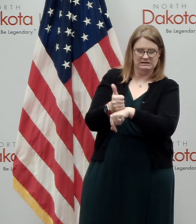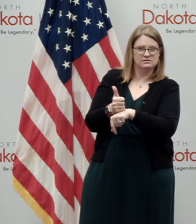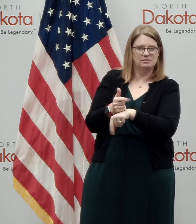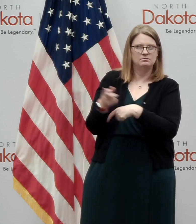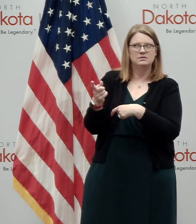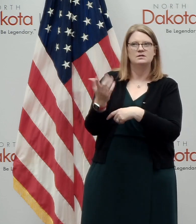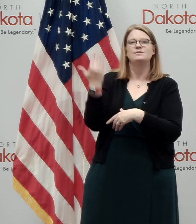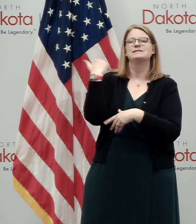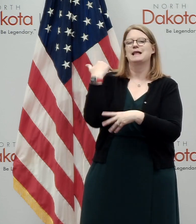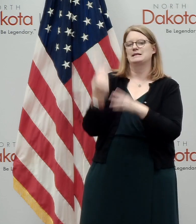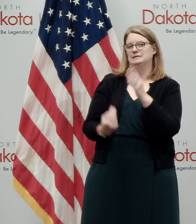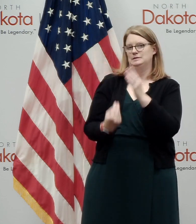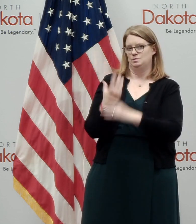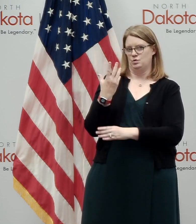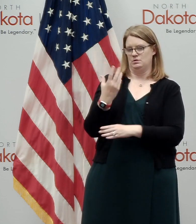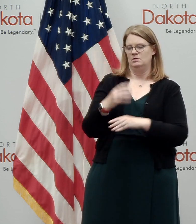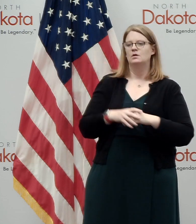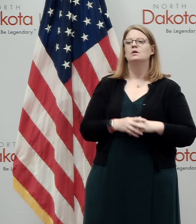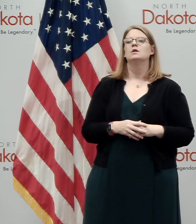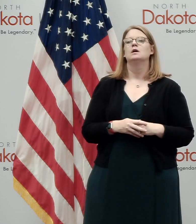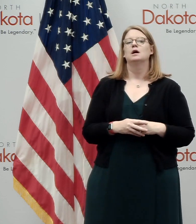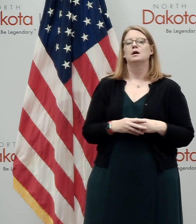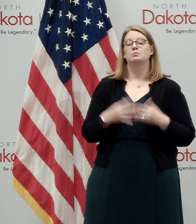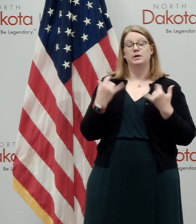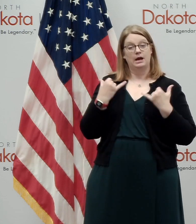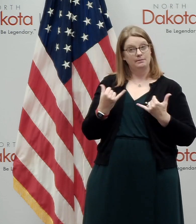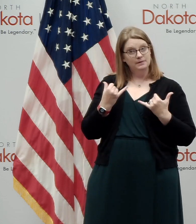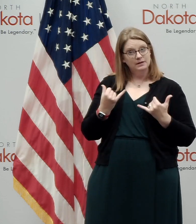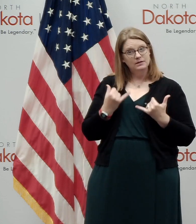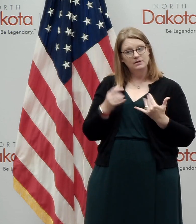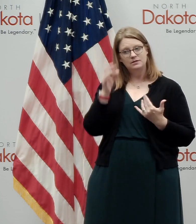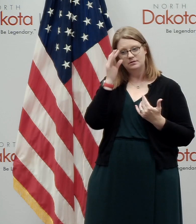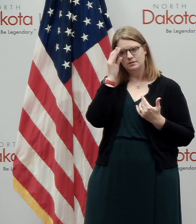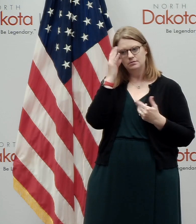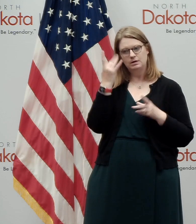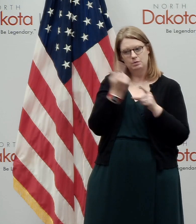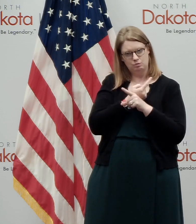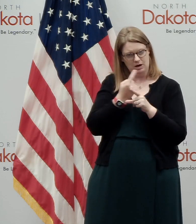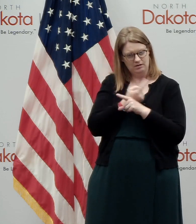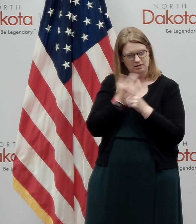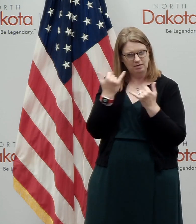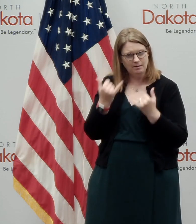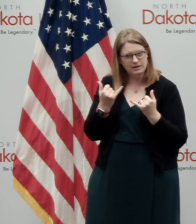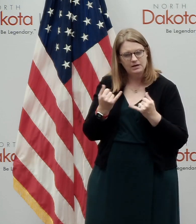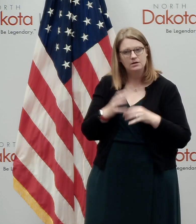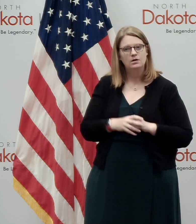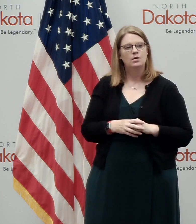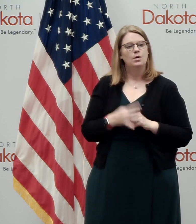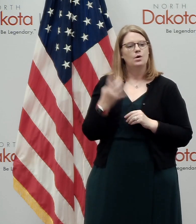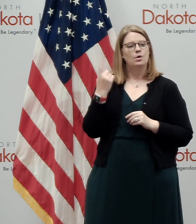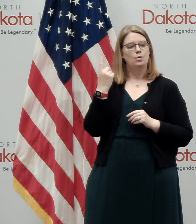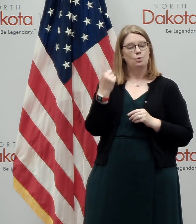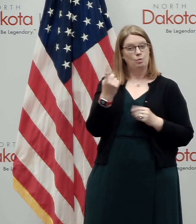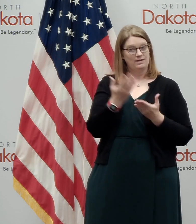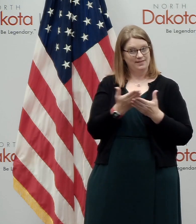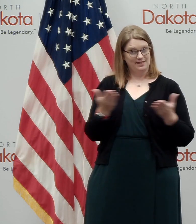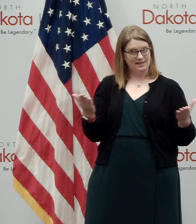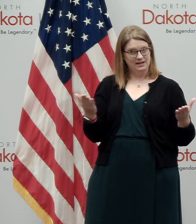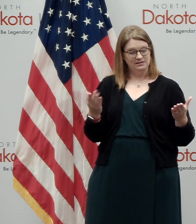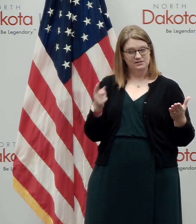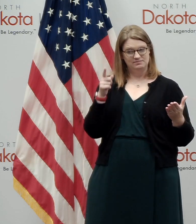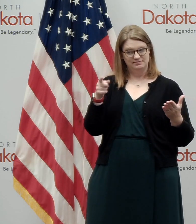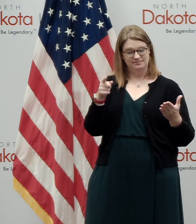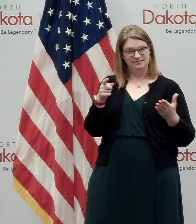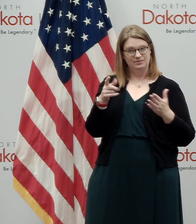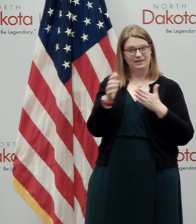and we did that last spring. Uh, we're updating those as we committed that we would regularly do. And one of the things that we're doing, uh, on those